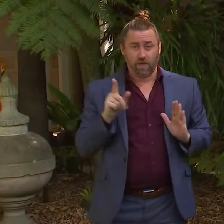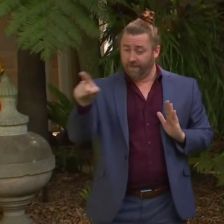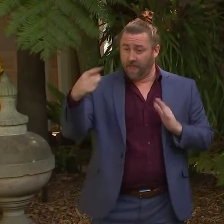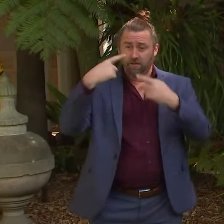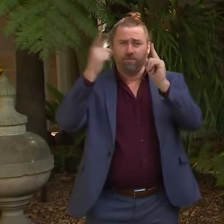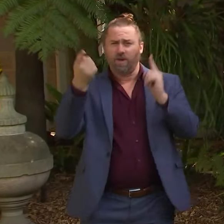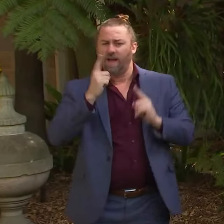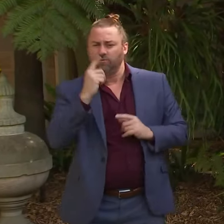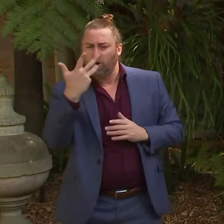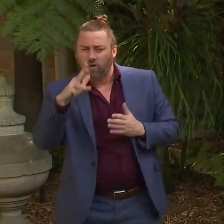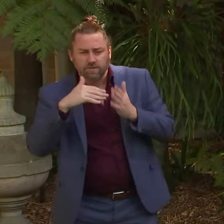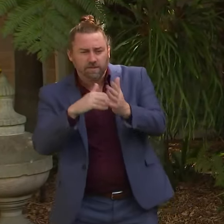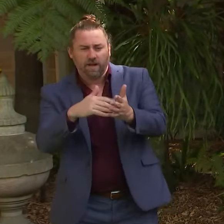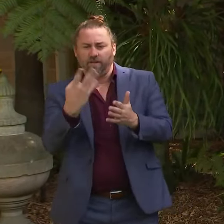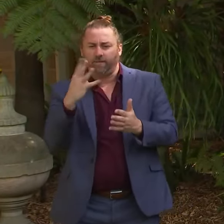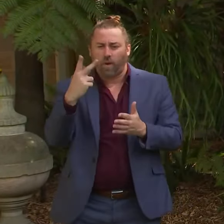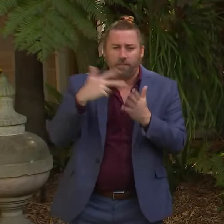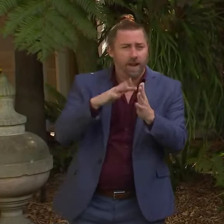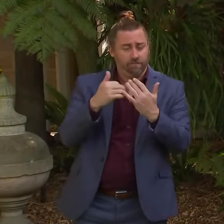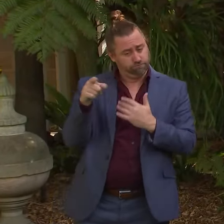these figures and I welcome it.